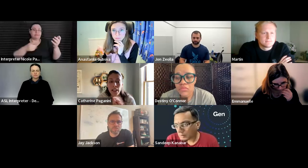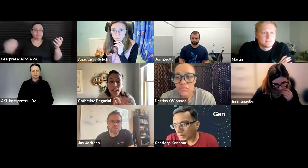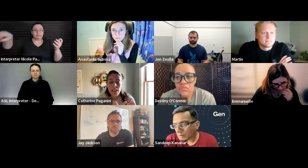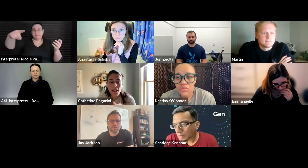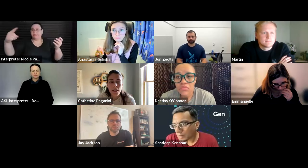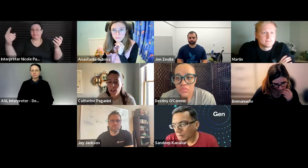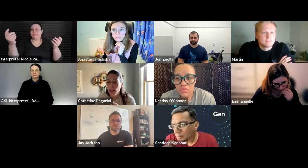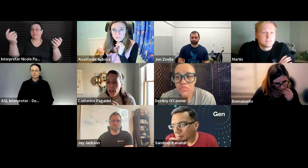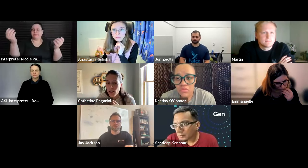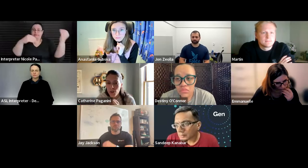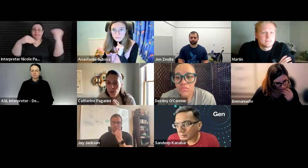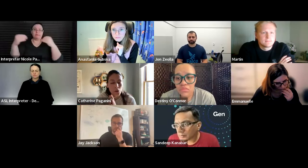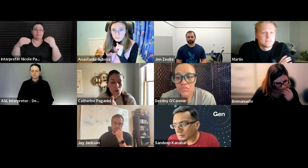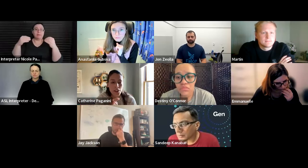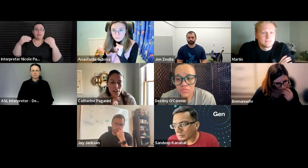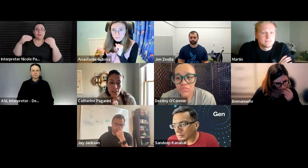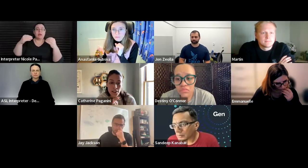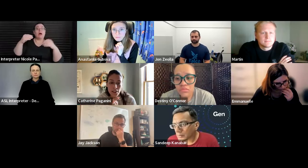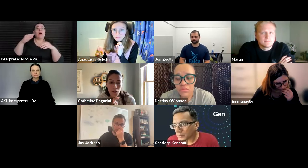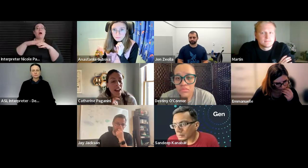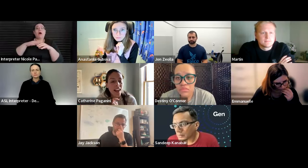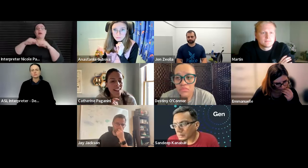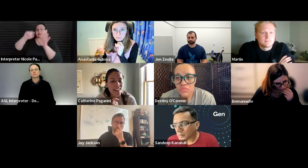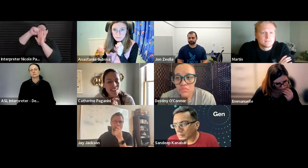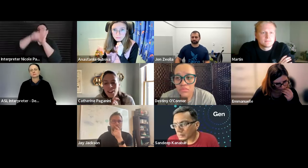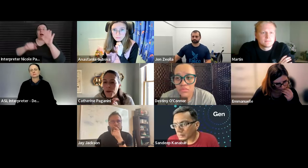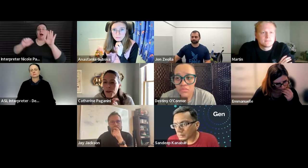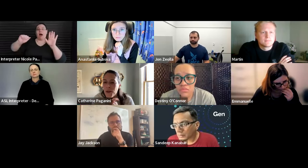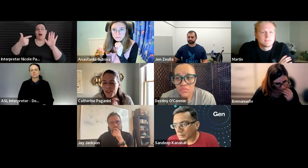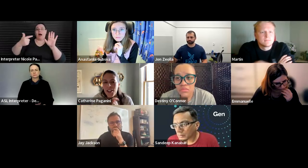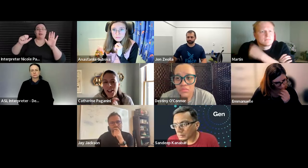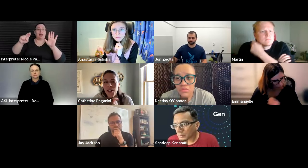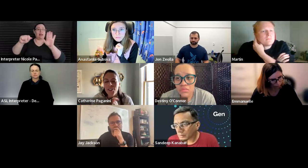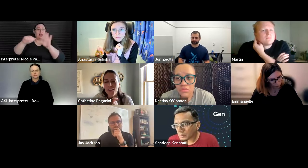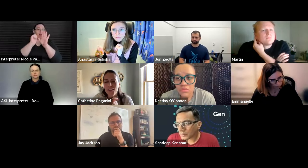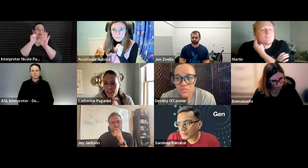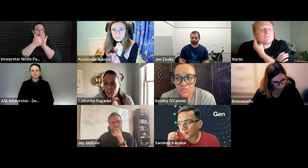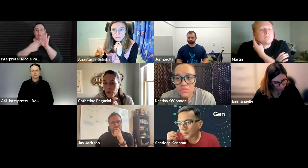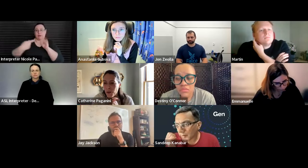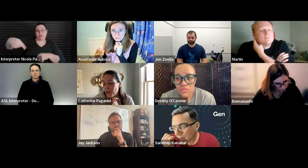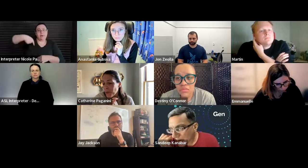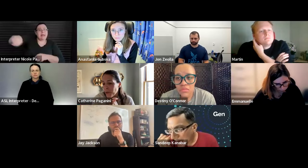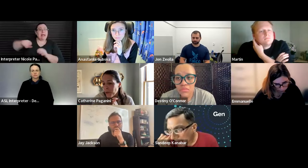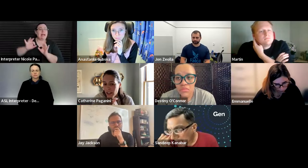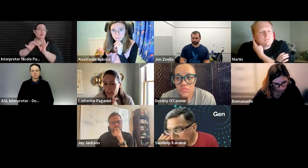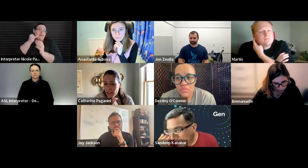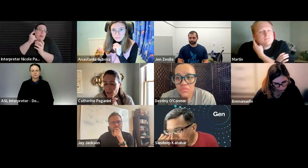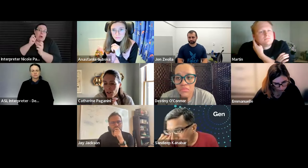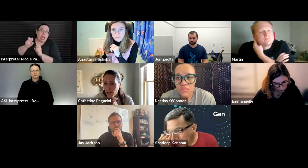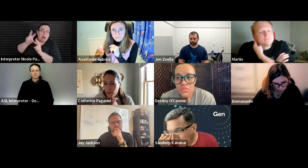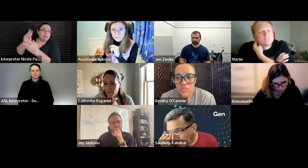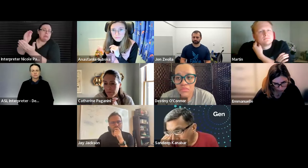in yeah link it in the agenda so interpreters here can see it too and uh you can also reach out to uh your